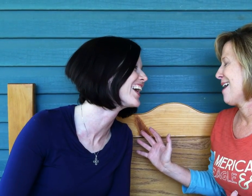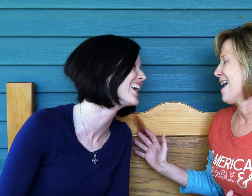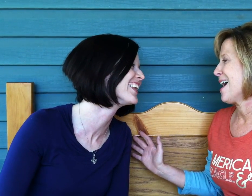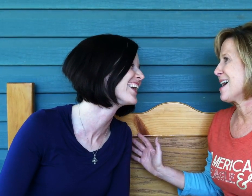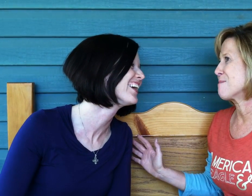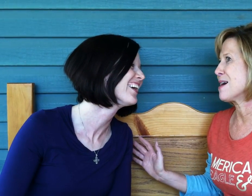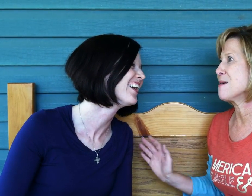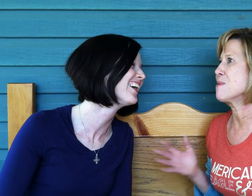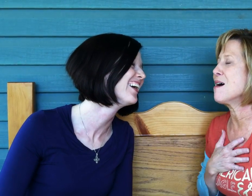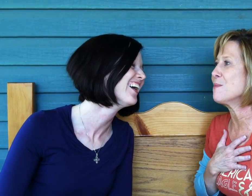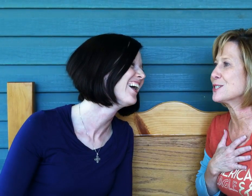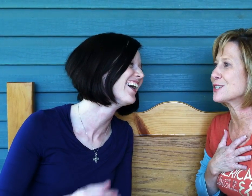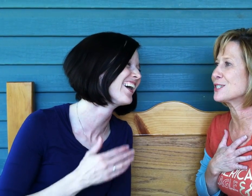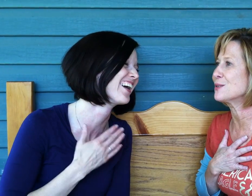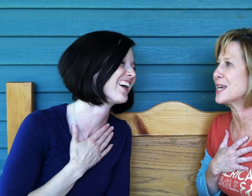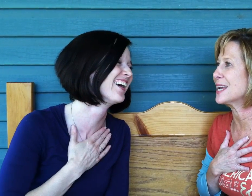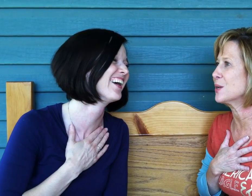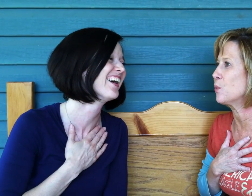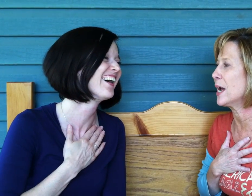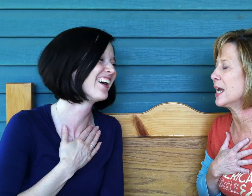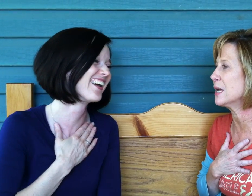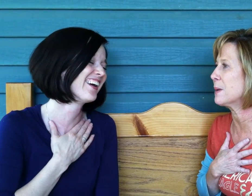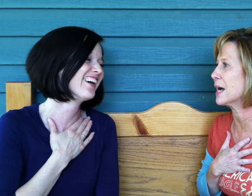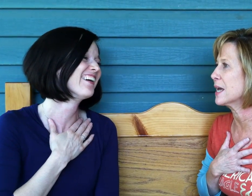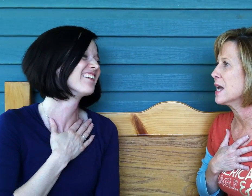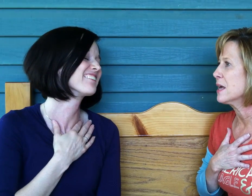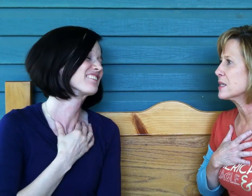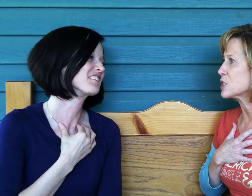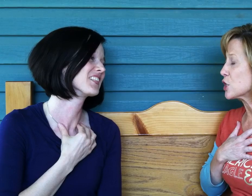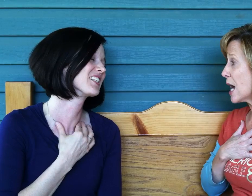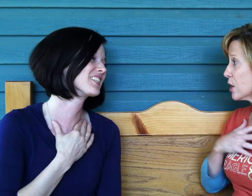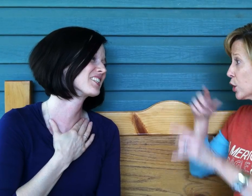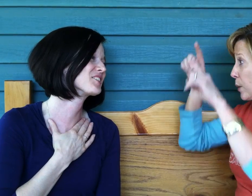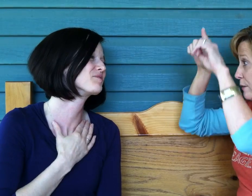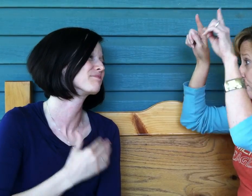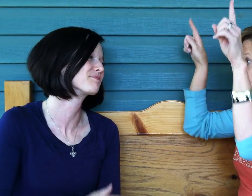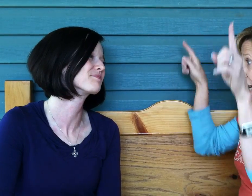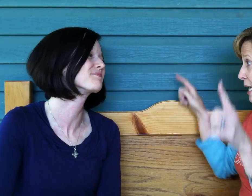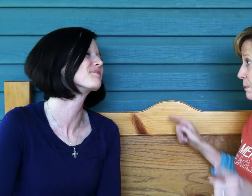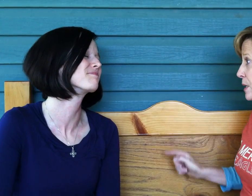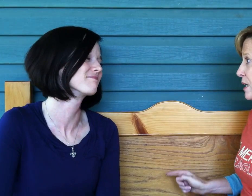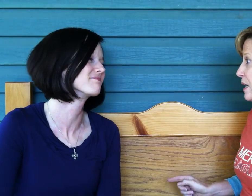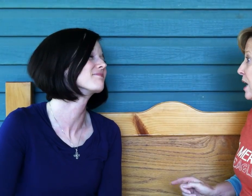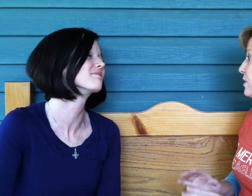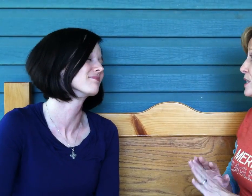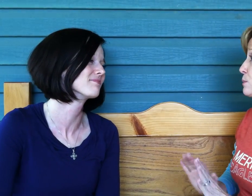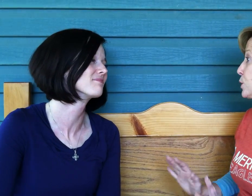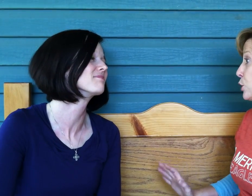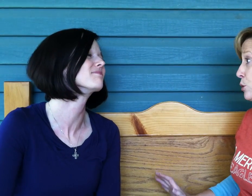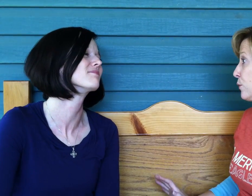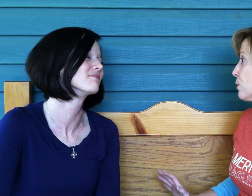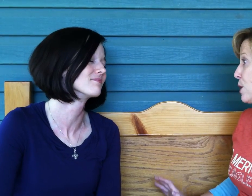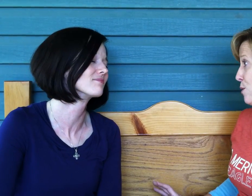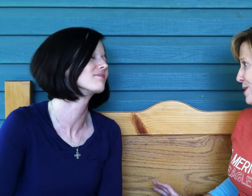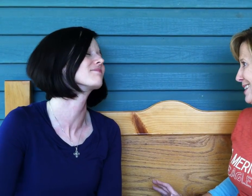And my mom was just so taken away by this child who had framed this beautiful moment